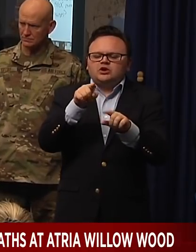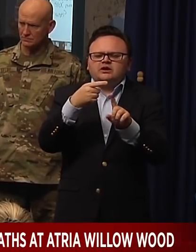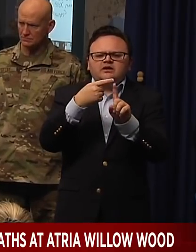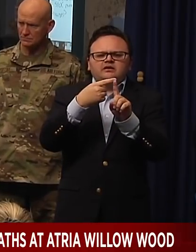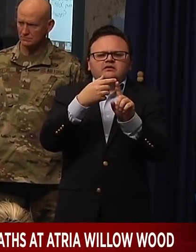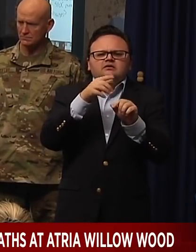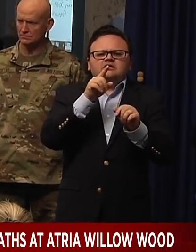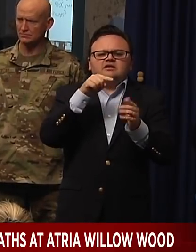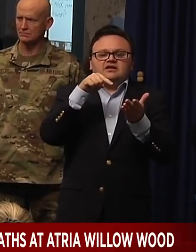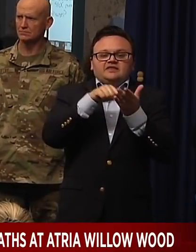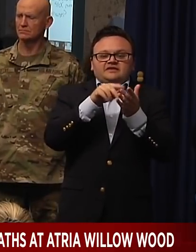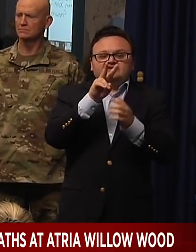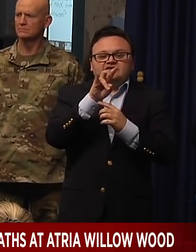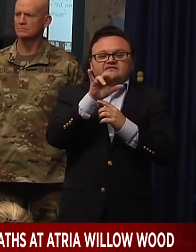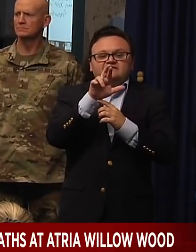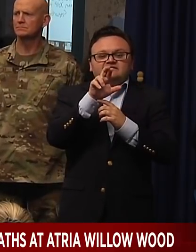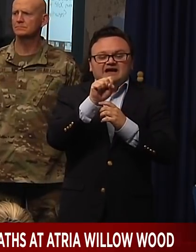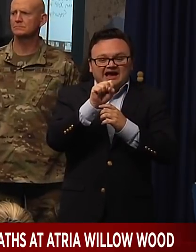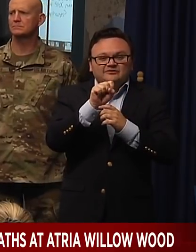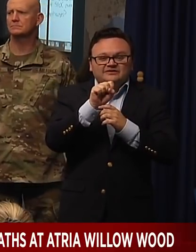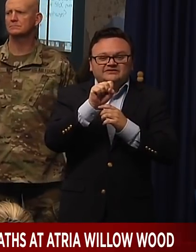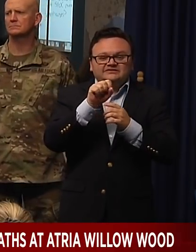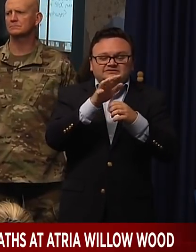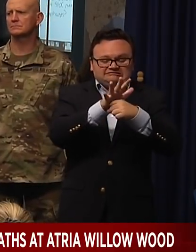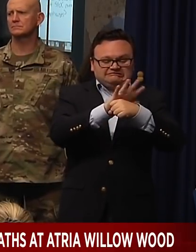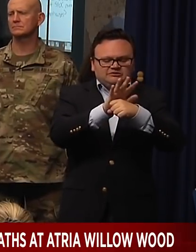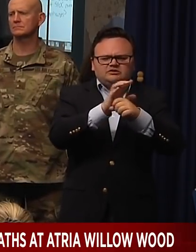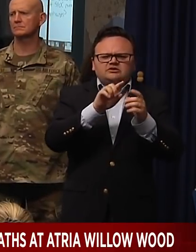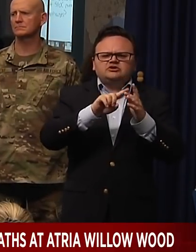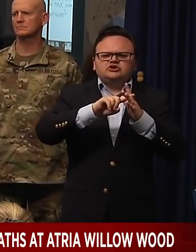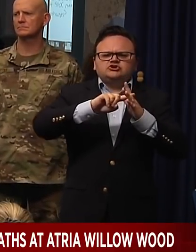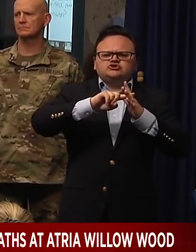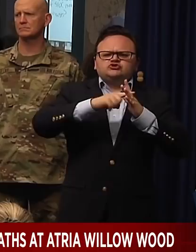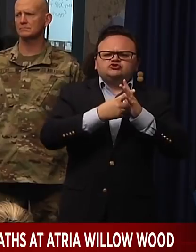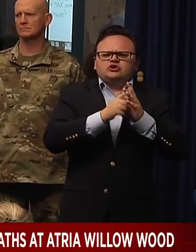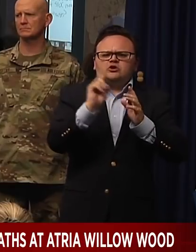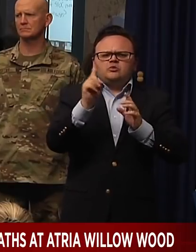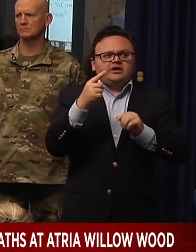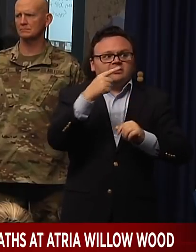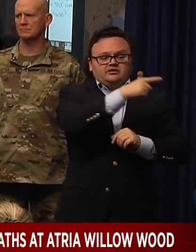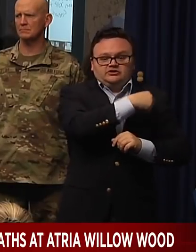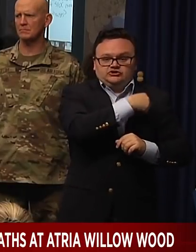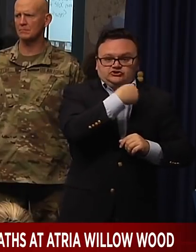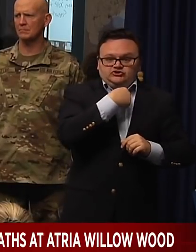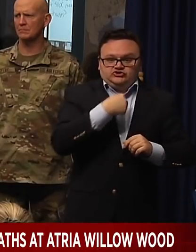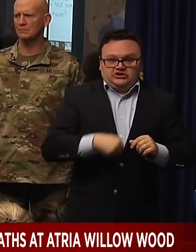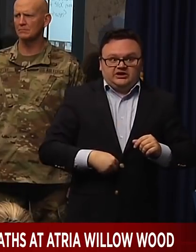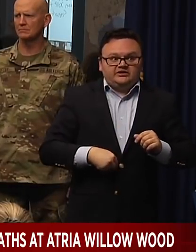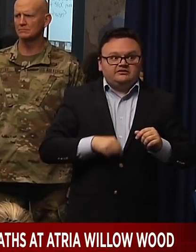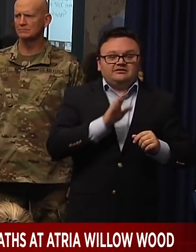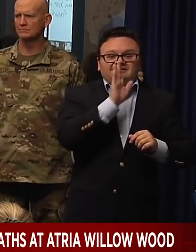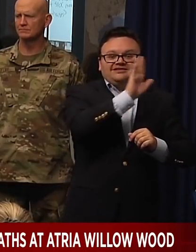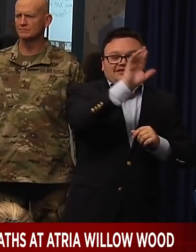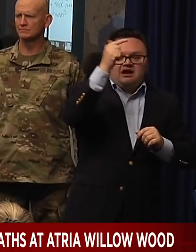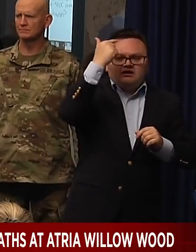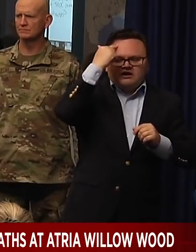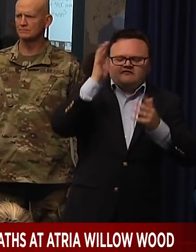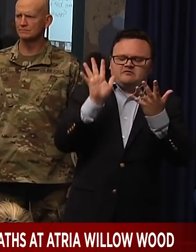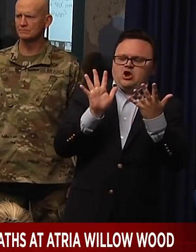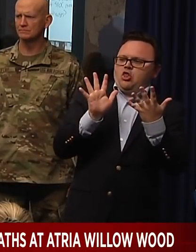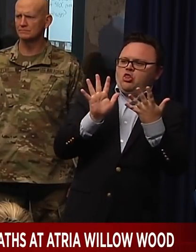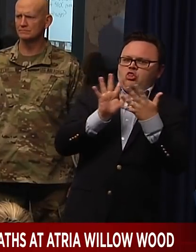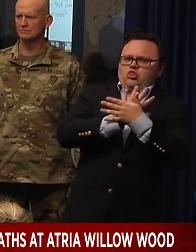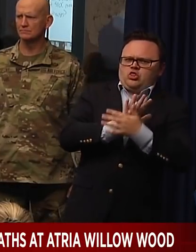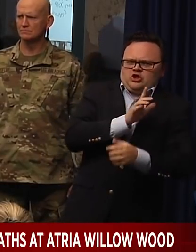and the actions of the Chinese government to try to cover it up, obfuscate, and not do the types of